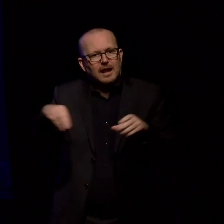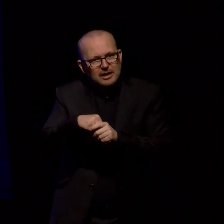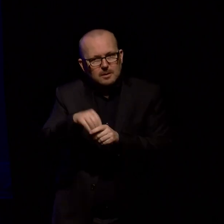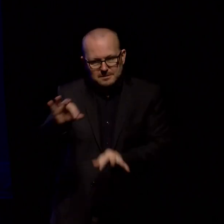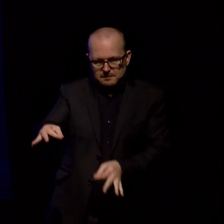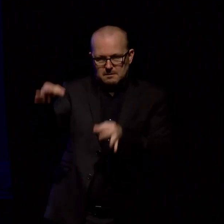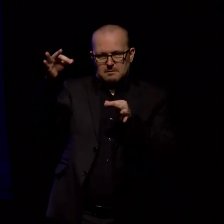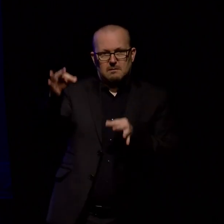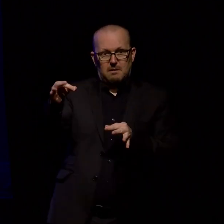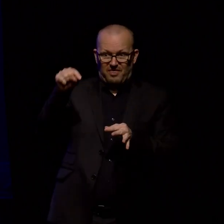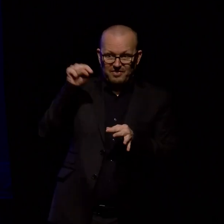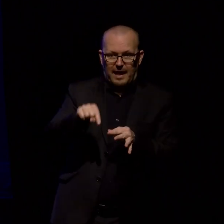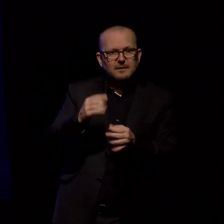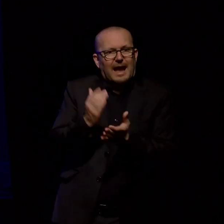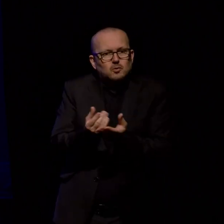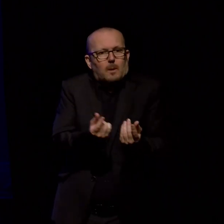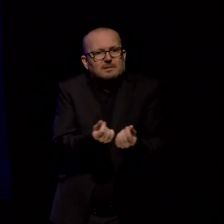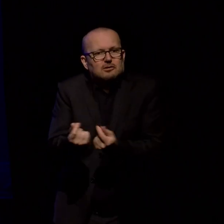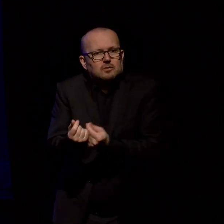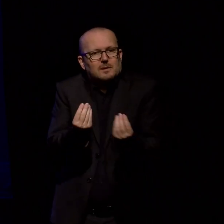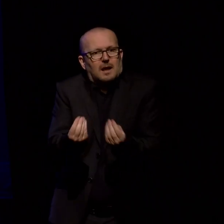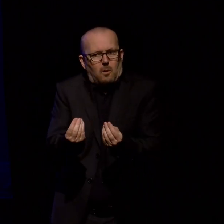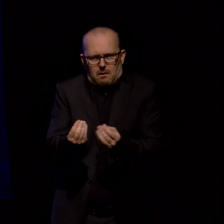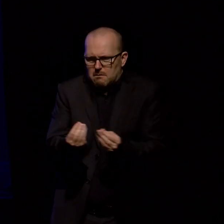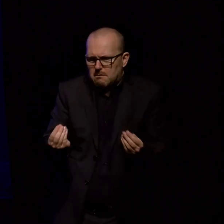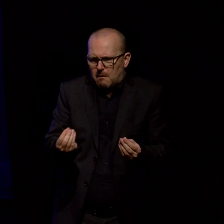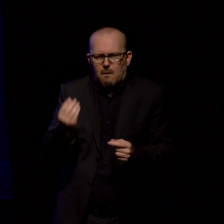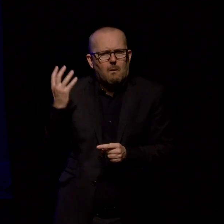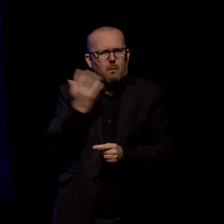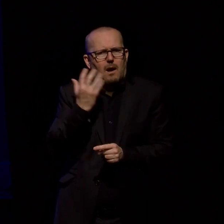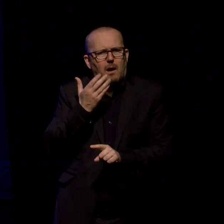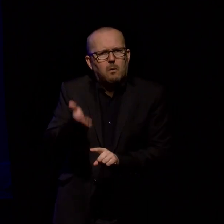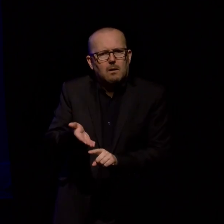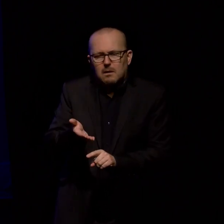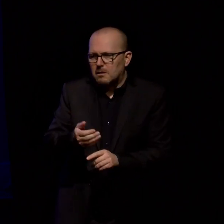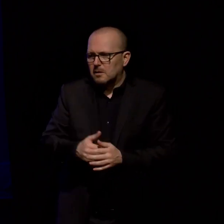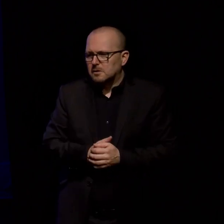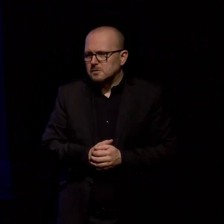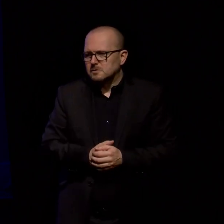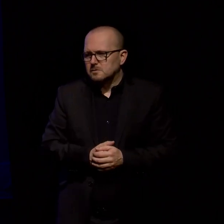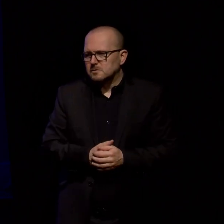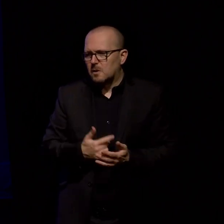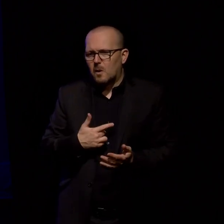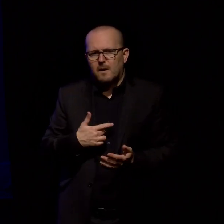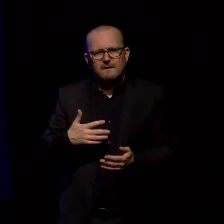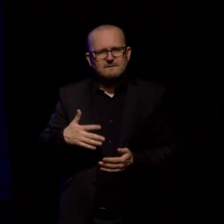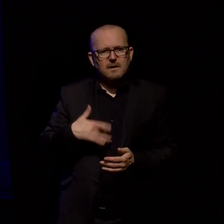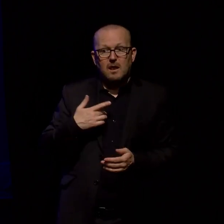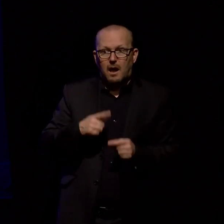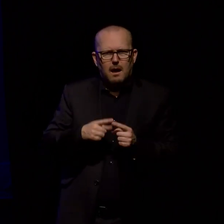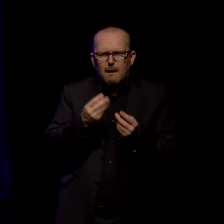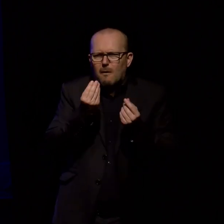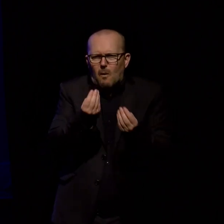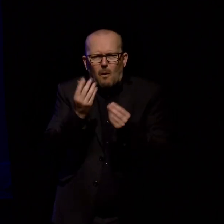the material that's in there just blows me away and it felt like I was devaluing